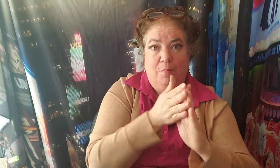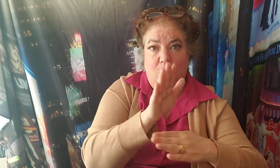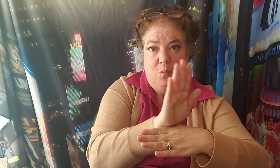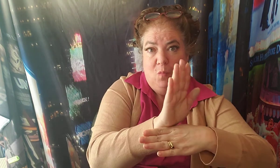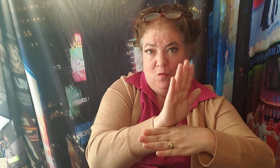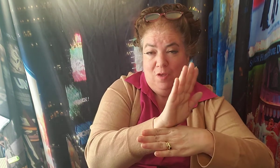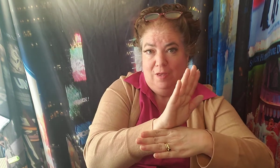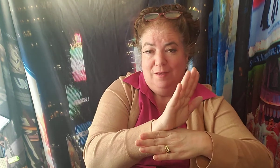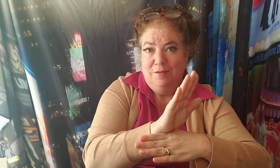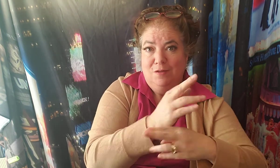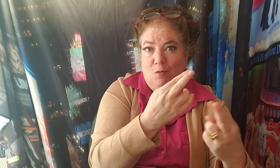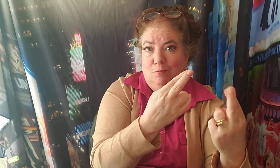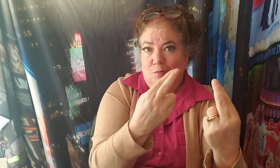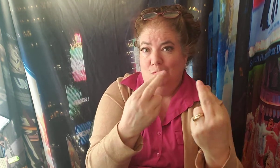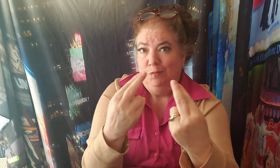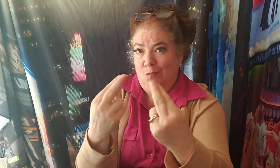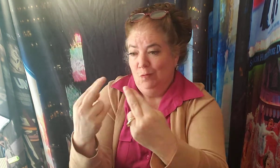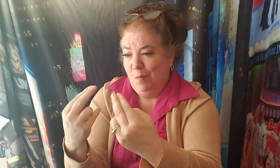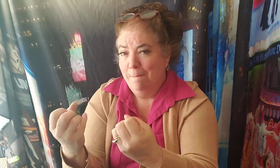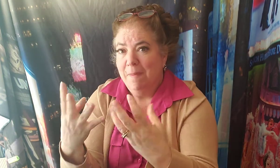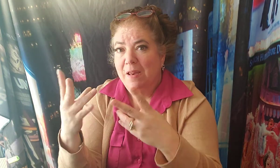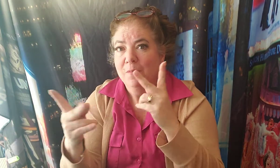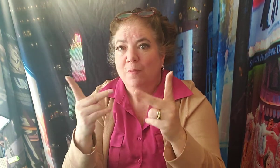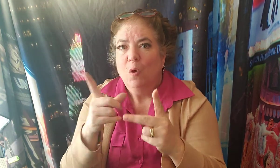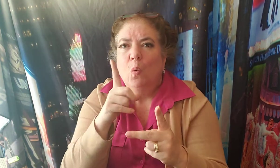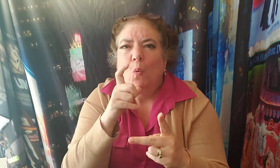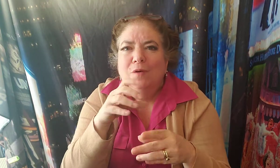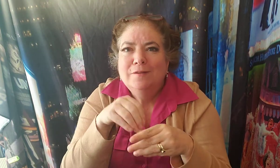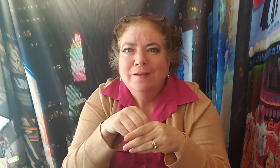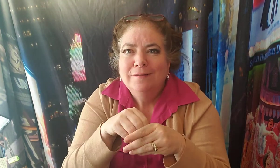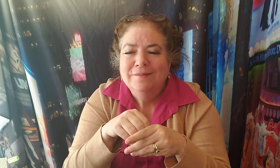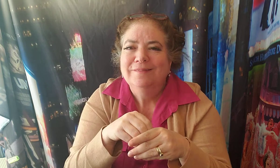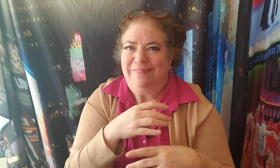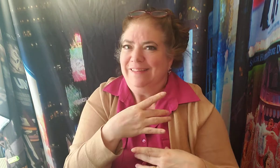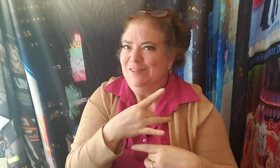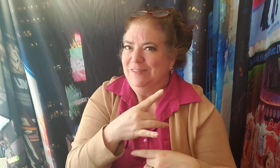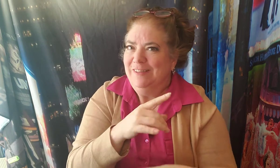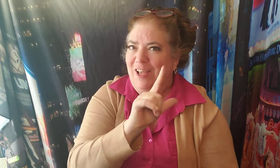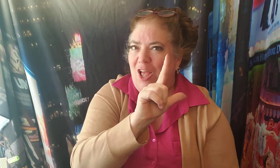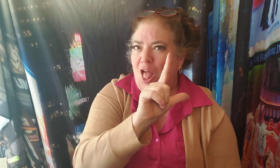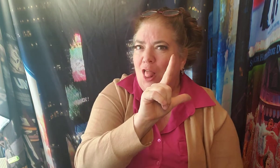Lieutenant Ronald Reagan Before he was president Clearly